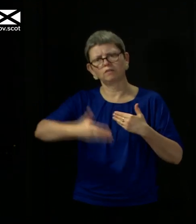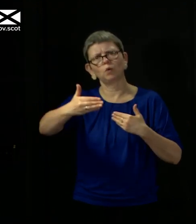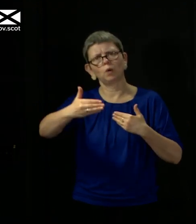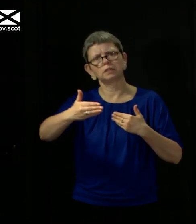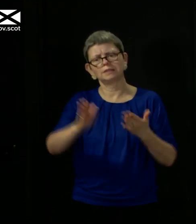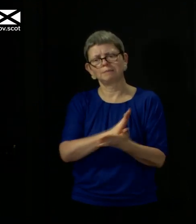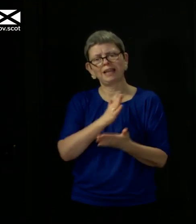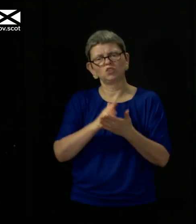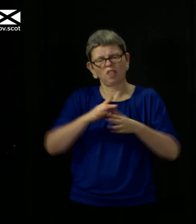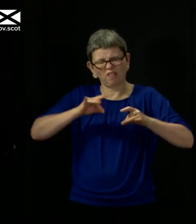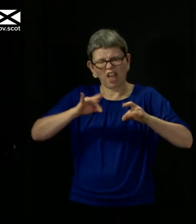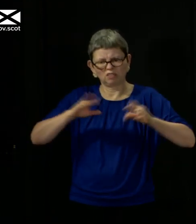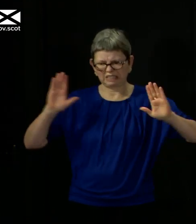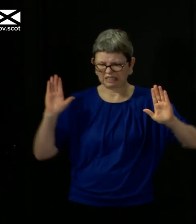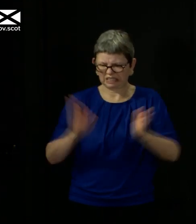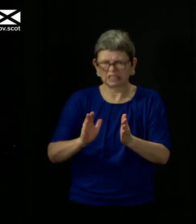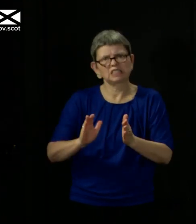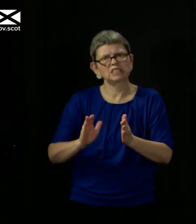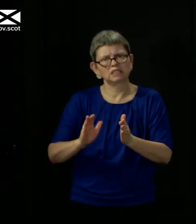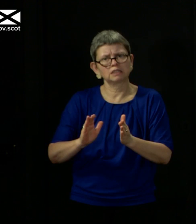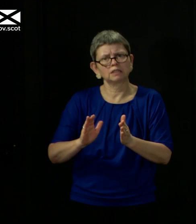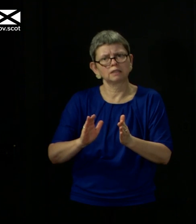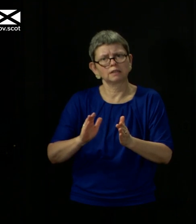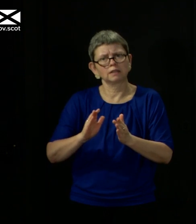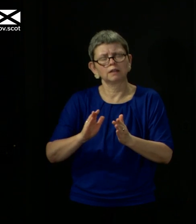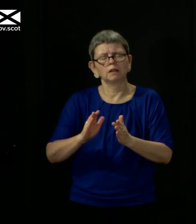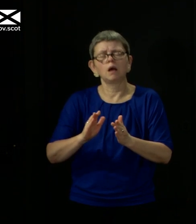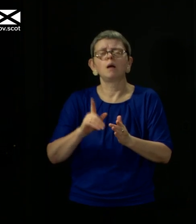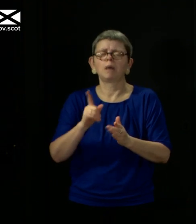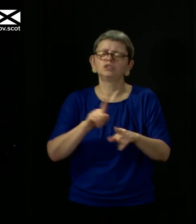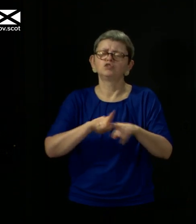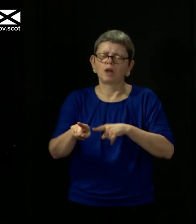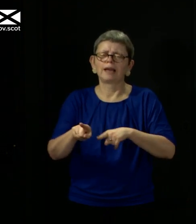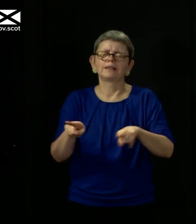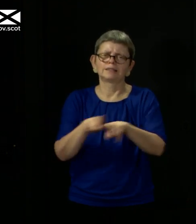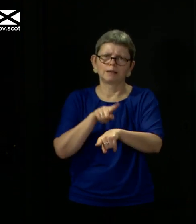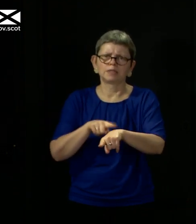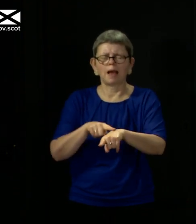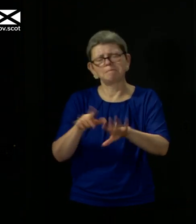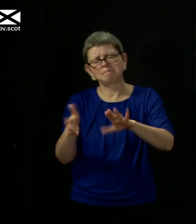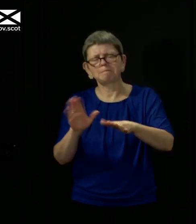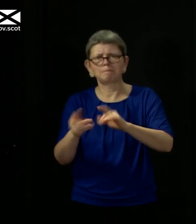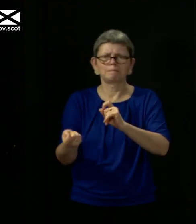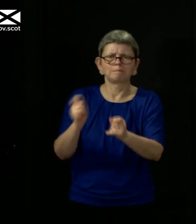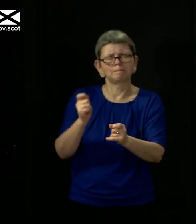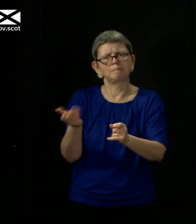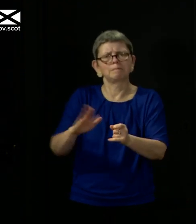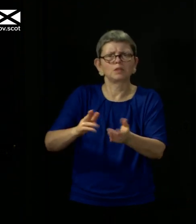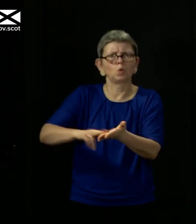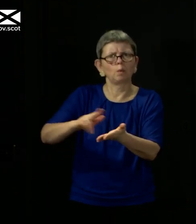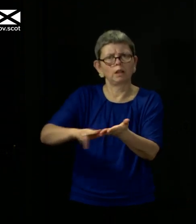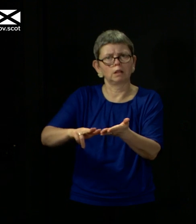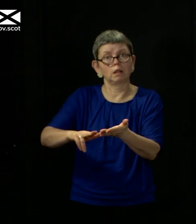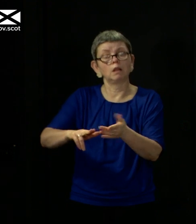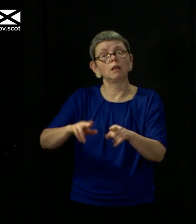suppress this virus. Albeit as we try to get a semblance of normality back into our day-to-day lives, there will be, rightly